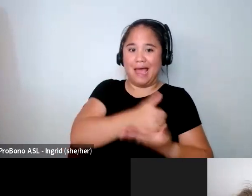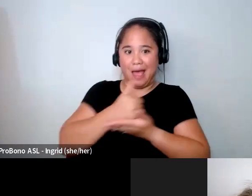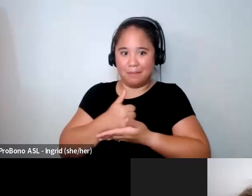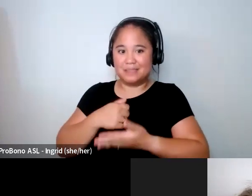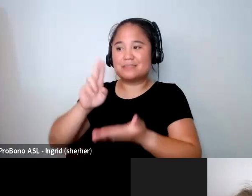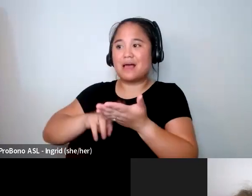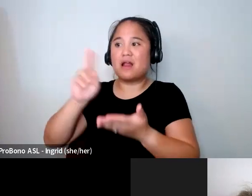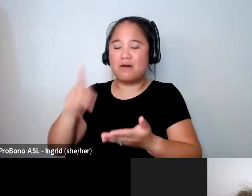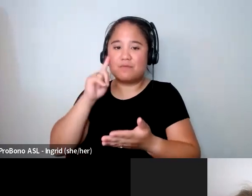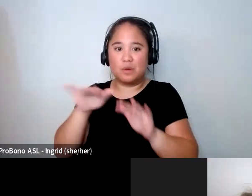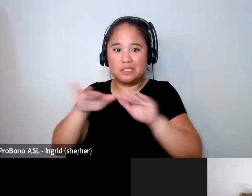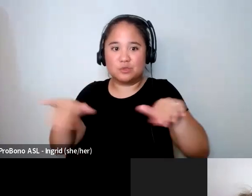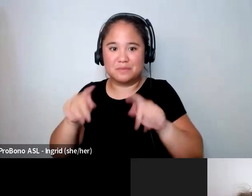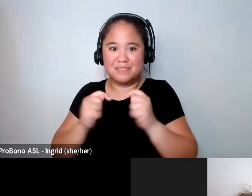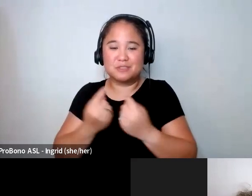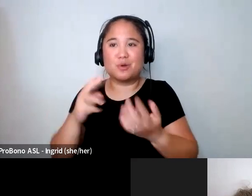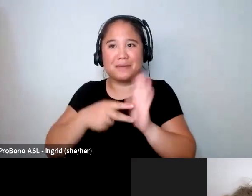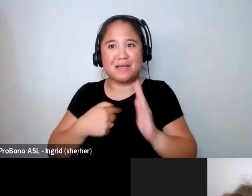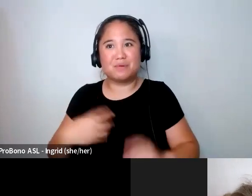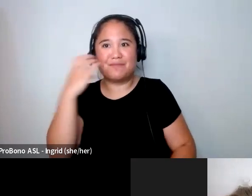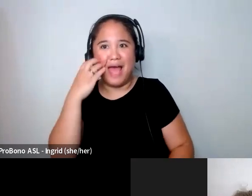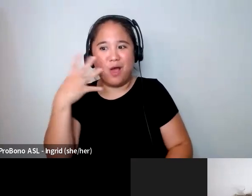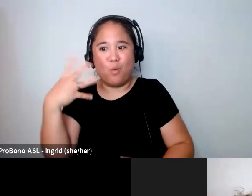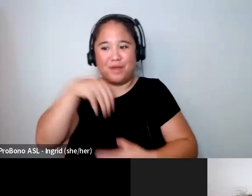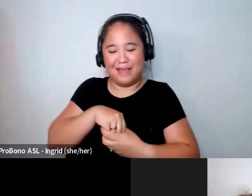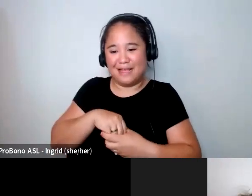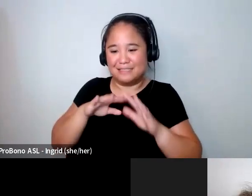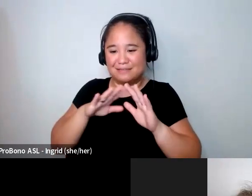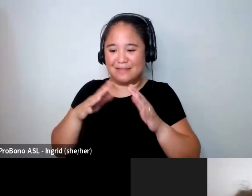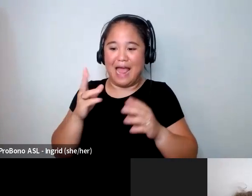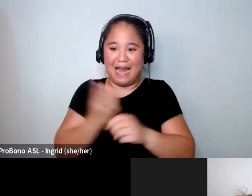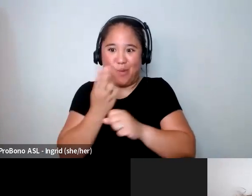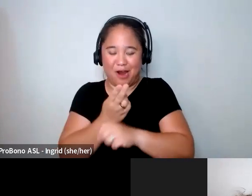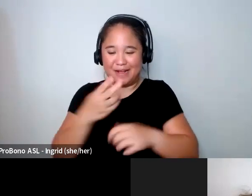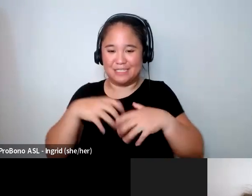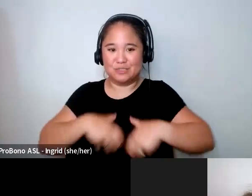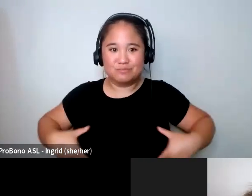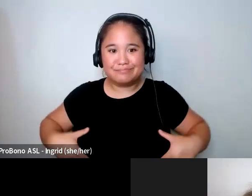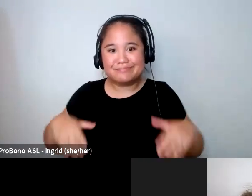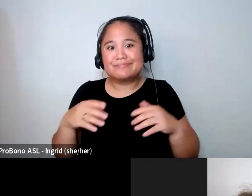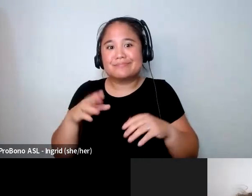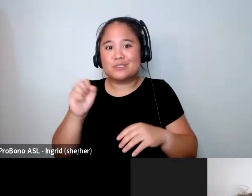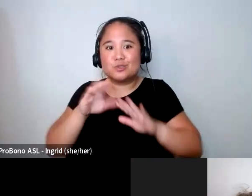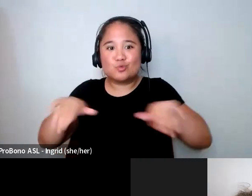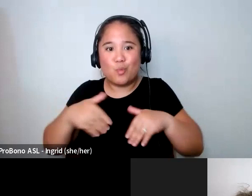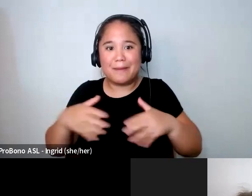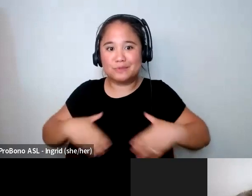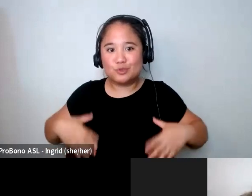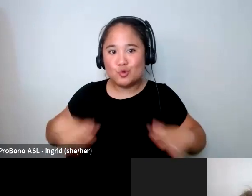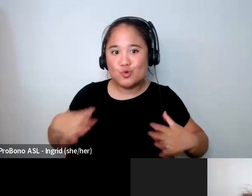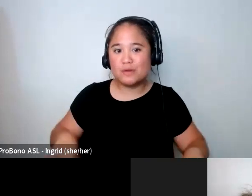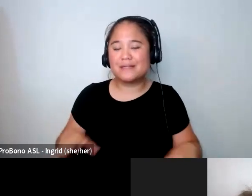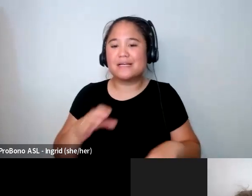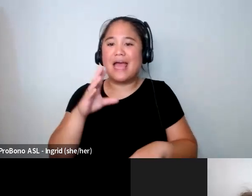so that I was like fat in a swimsuit but then that got me like having to do sports and be you know shot put and